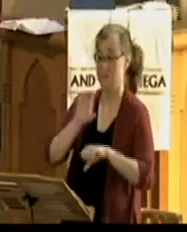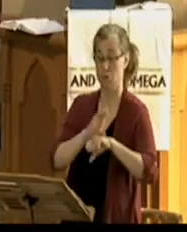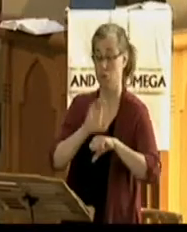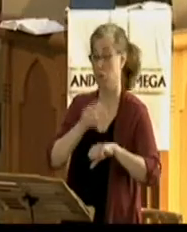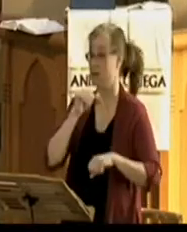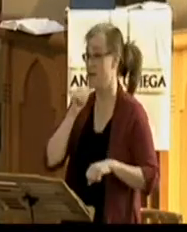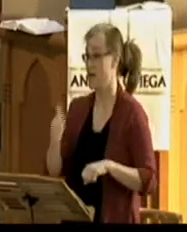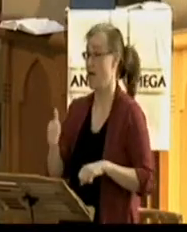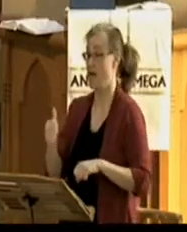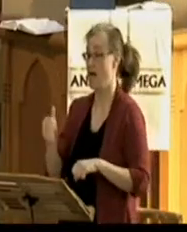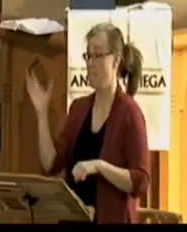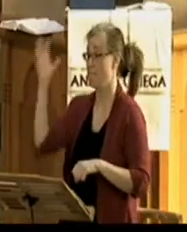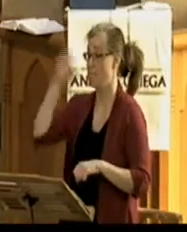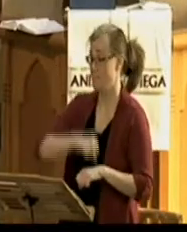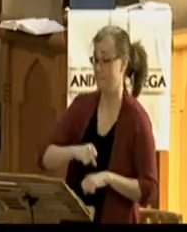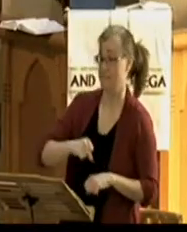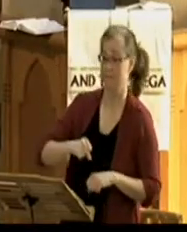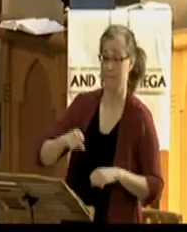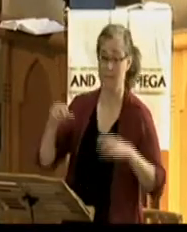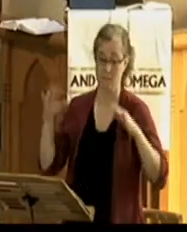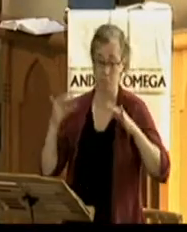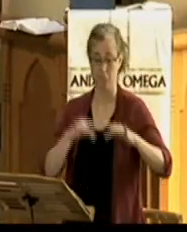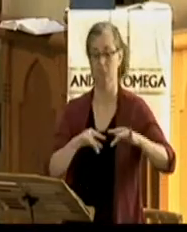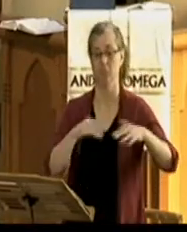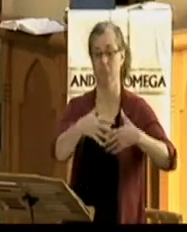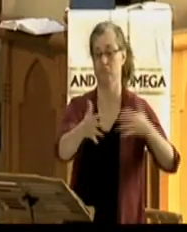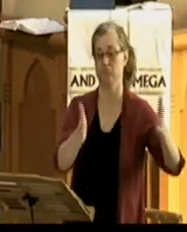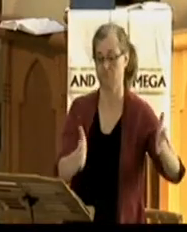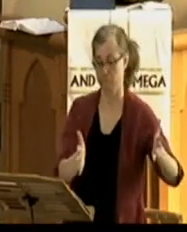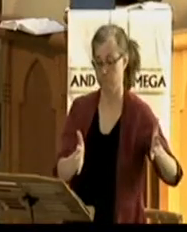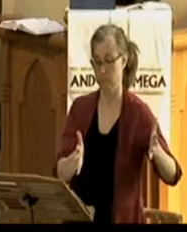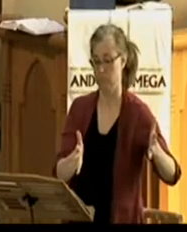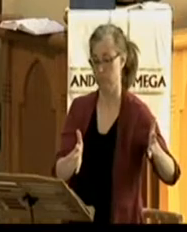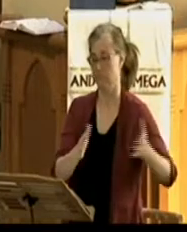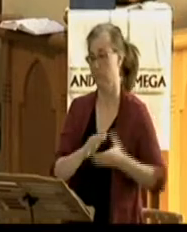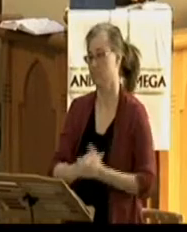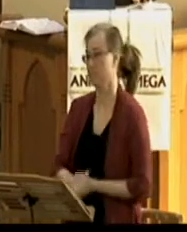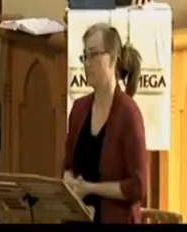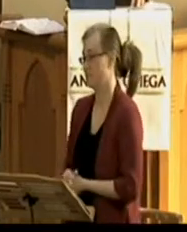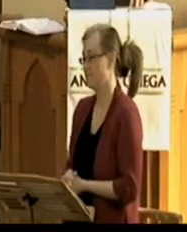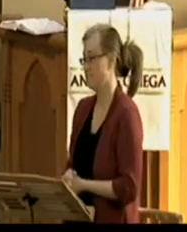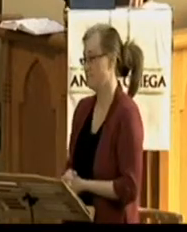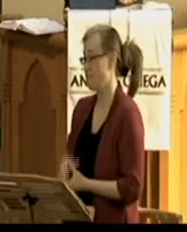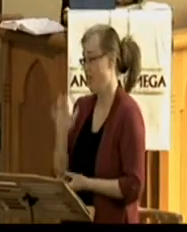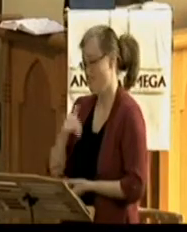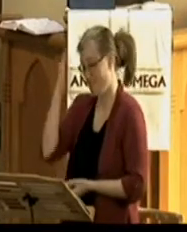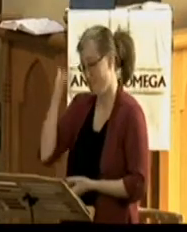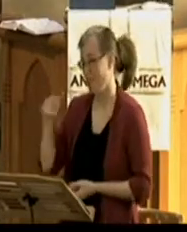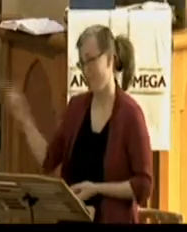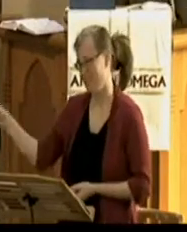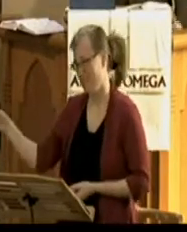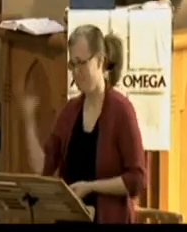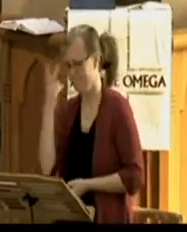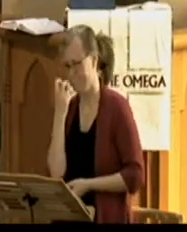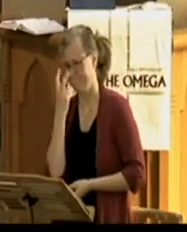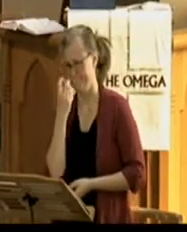imperfect believers, even like we are, helped feed his doubt. Jesus had told, think about it again,